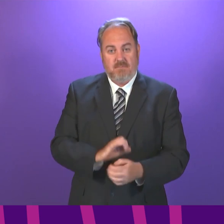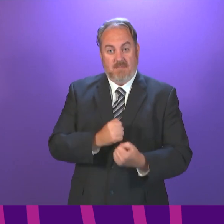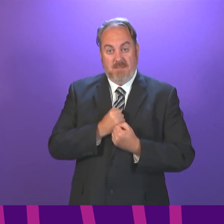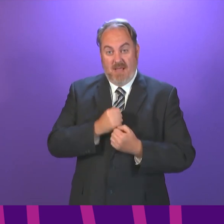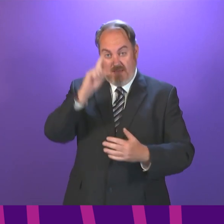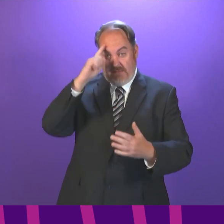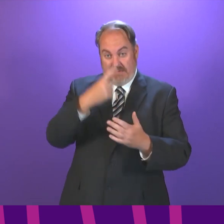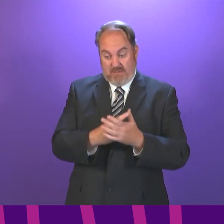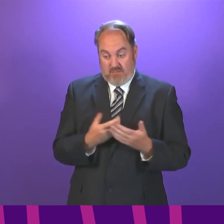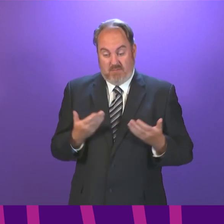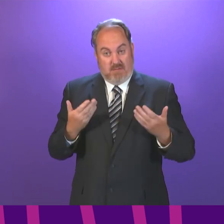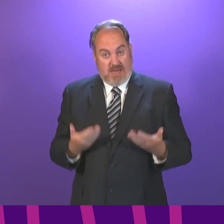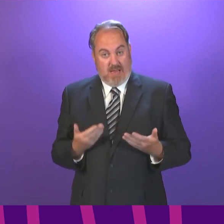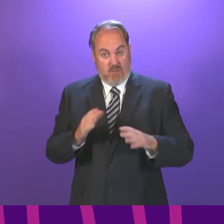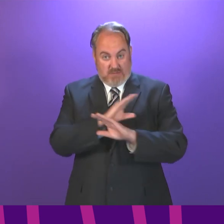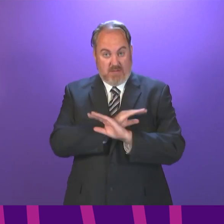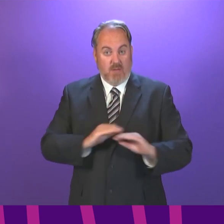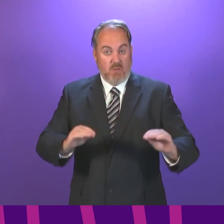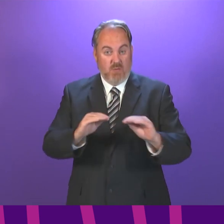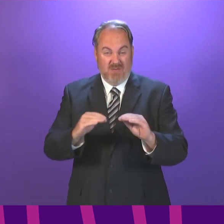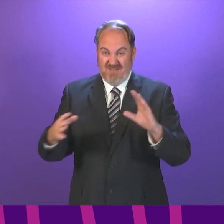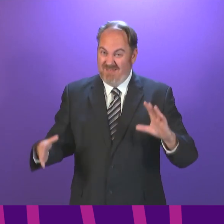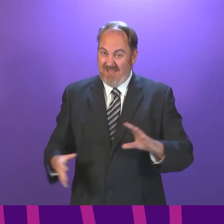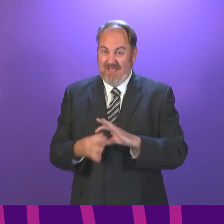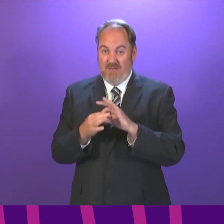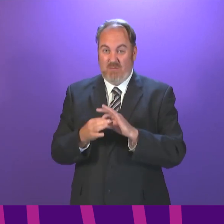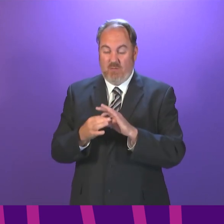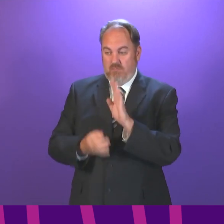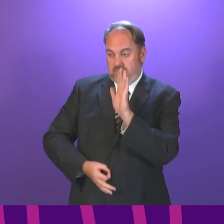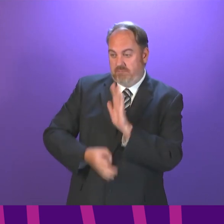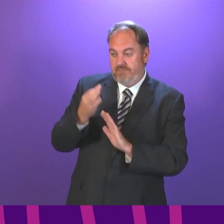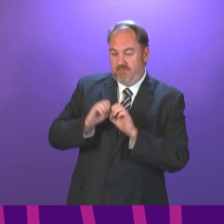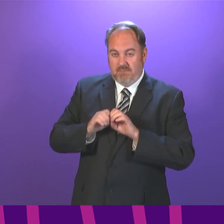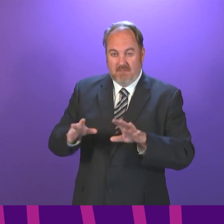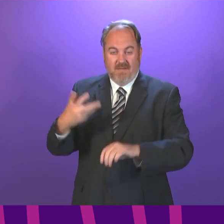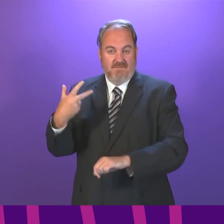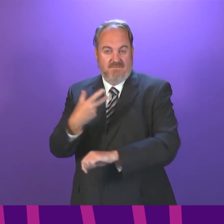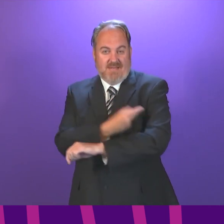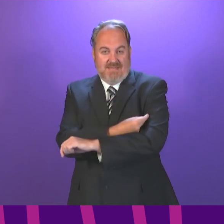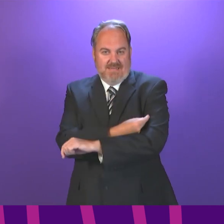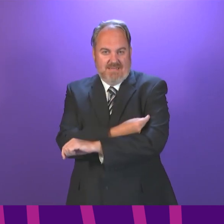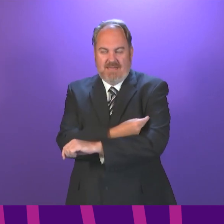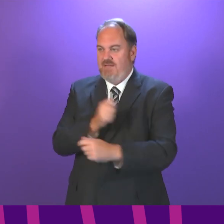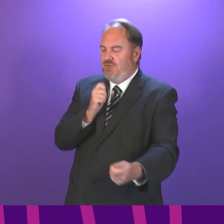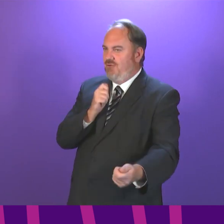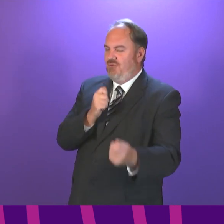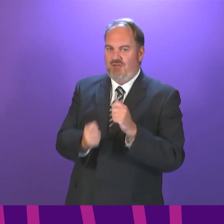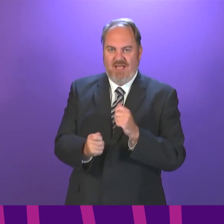confirming today reflect the fact that, principally due to vaccines, we are now in a different stage of this pandemic.